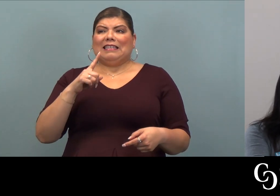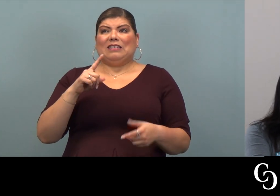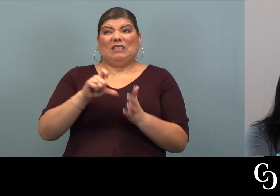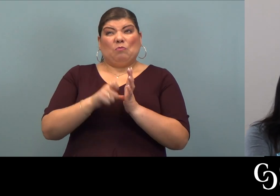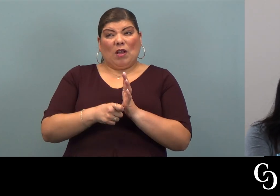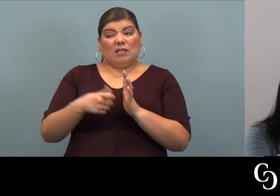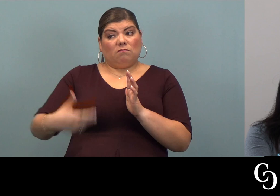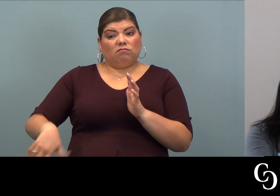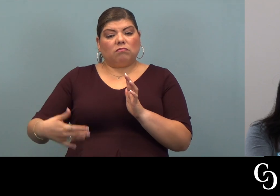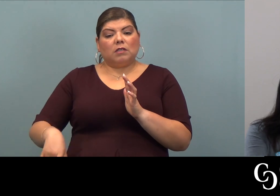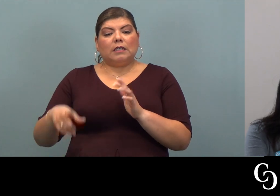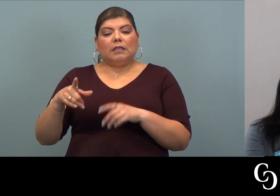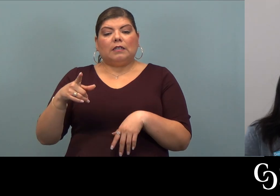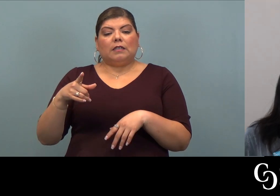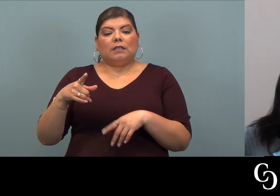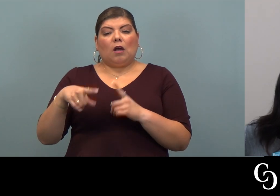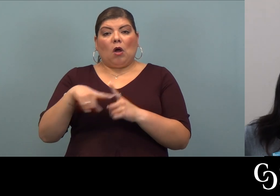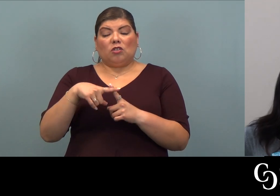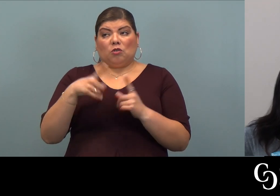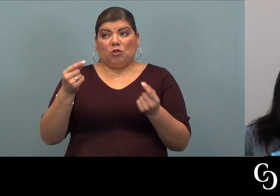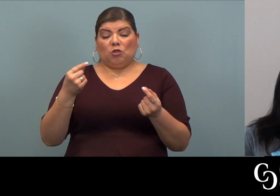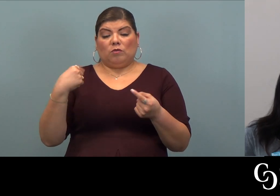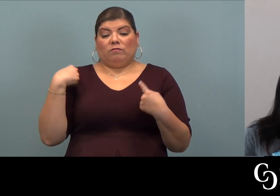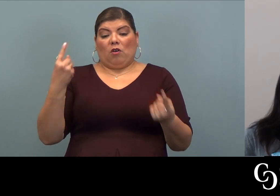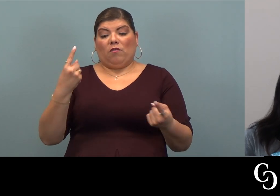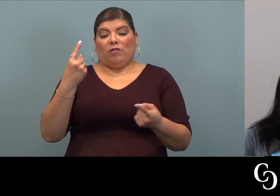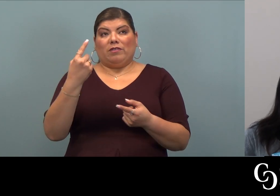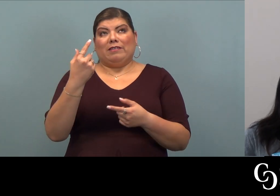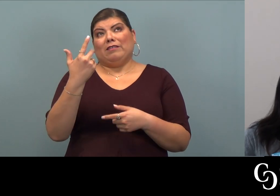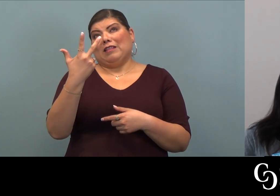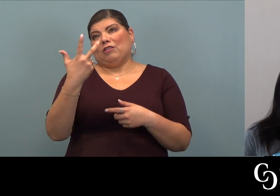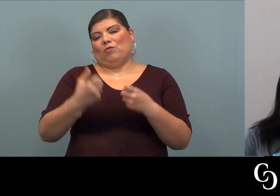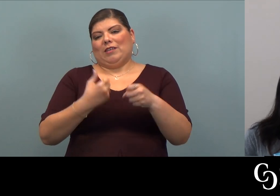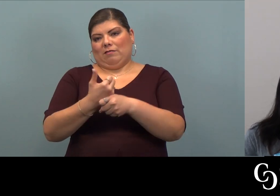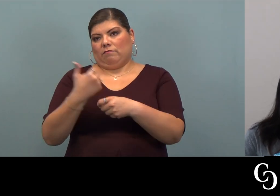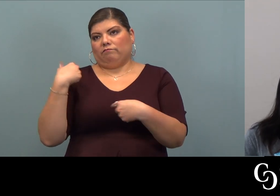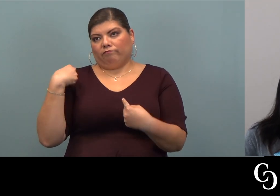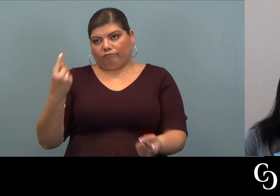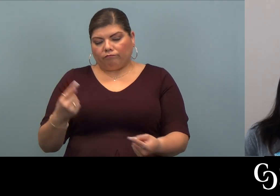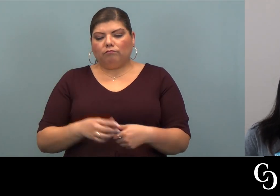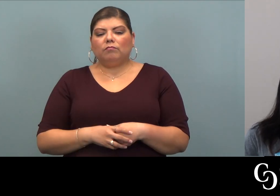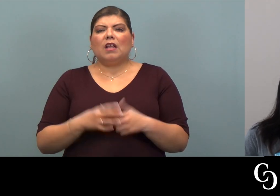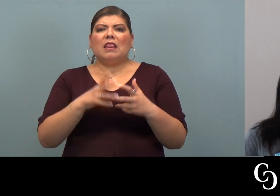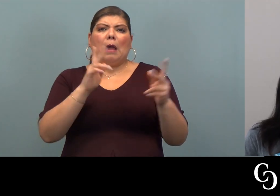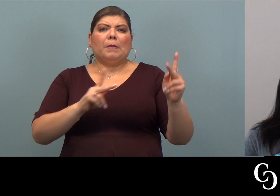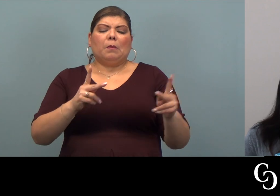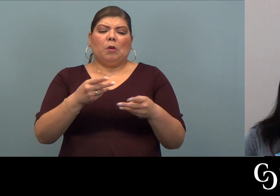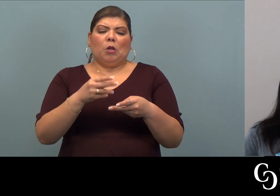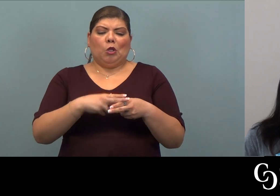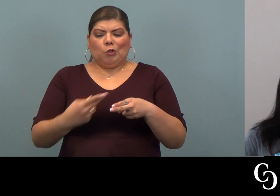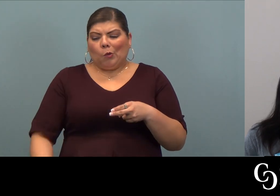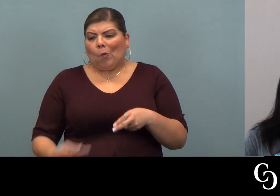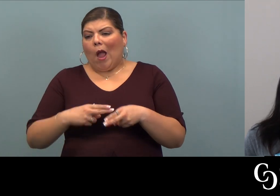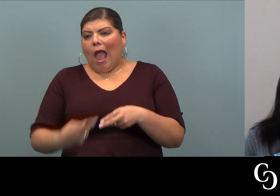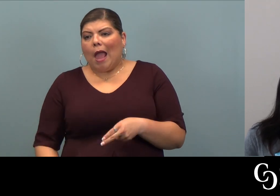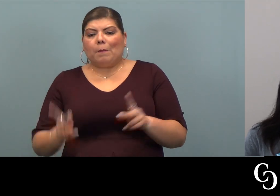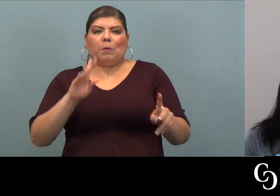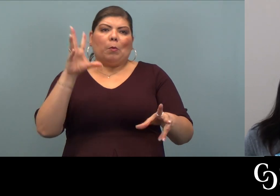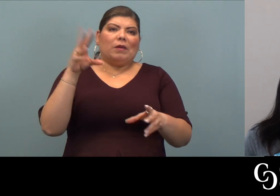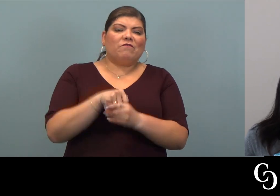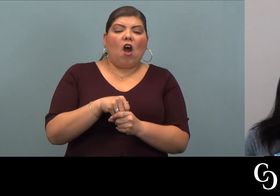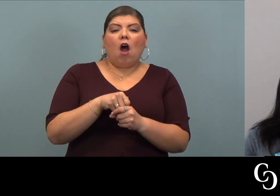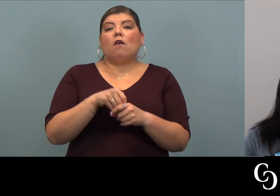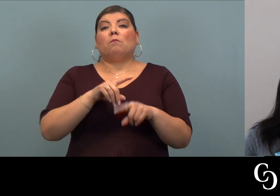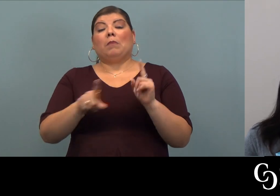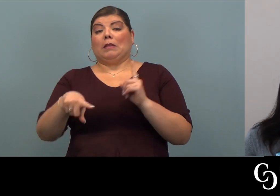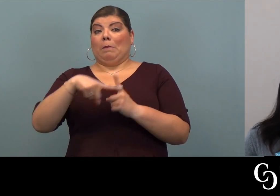has been really impressive over the course of the last three years. Lots of folks losing weight. Lots of folks getting